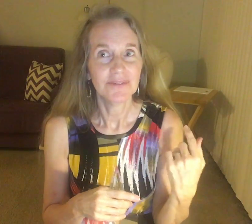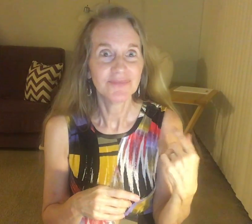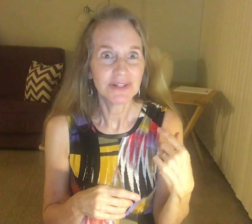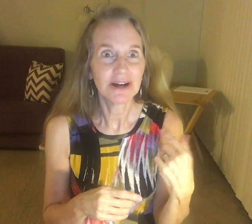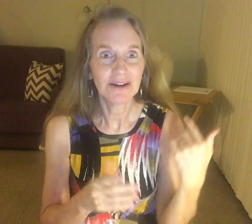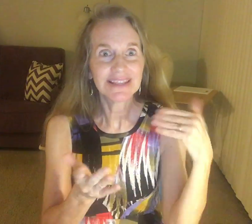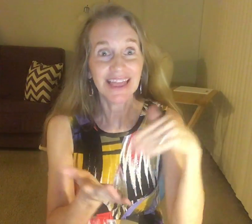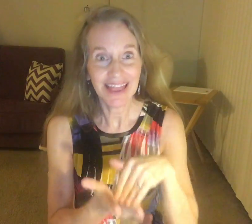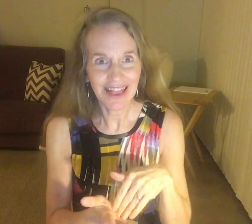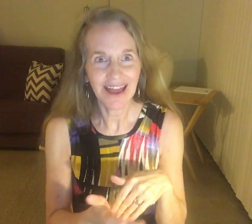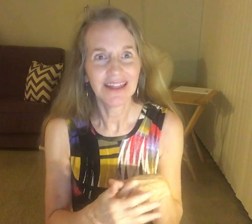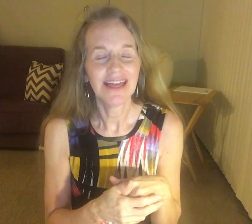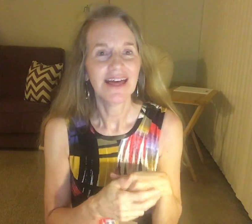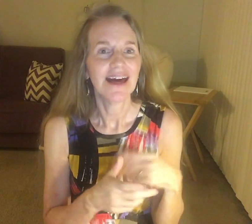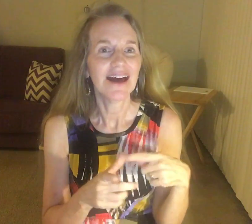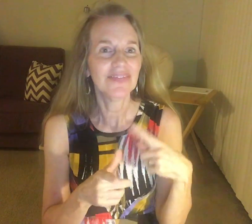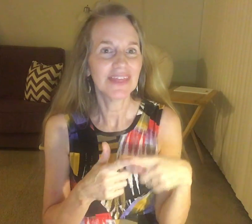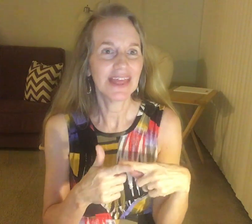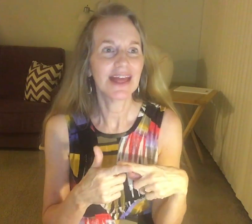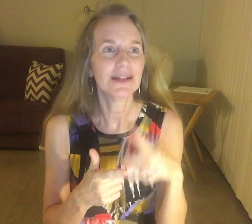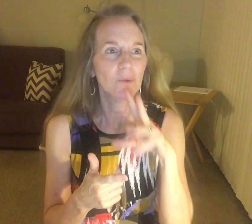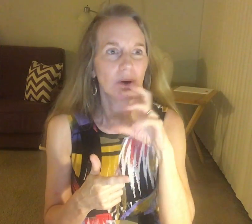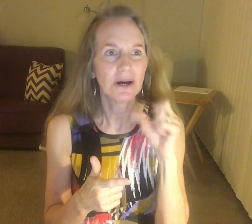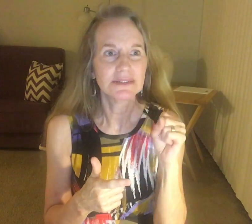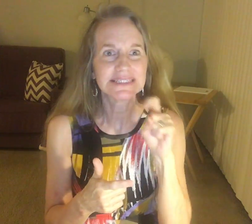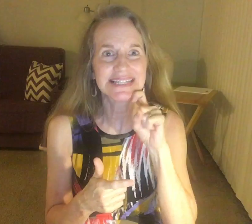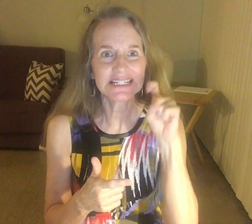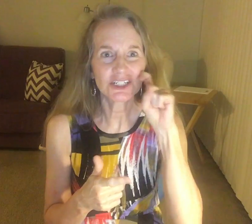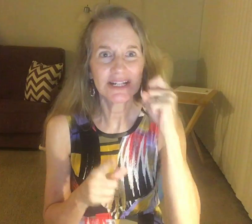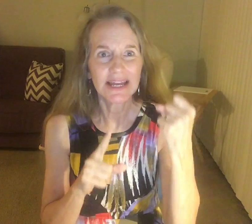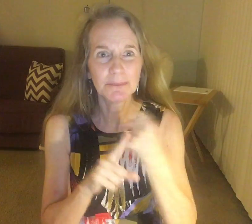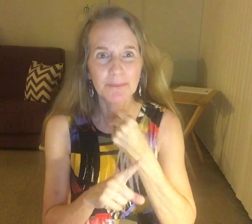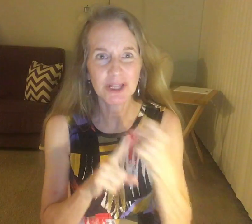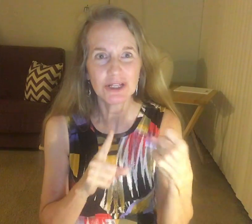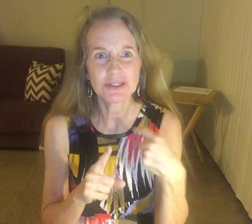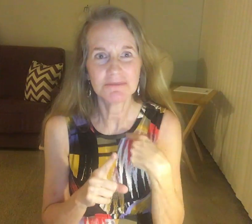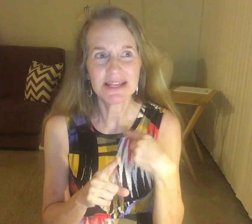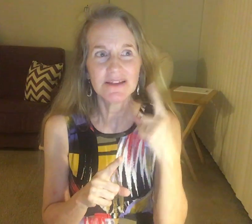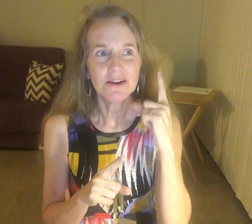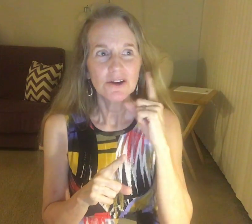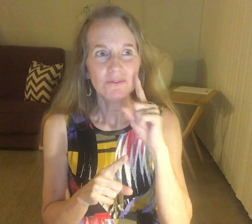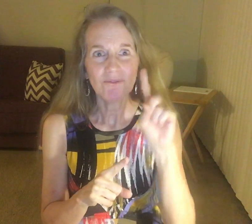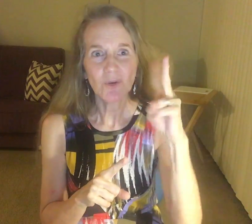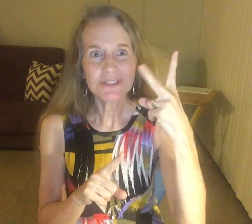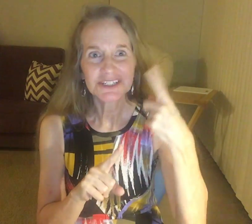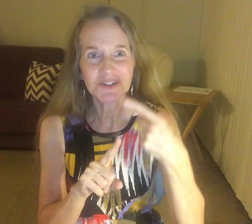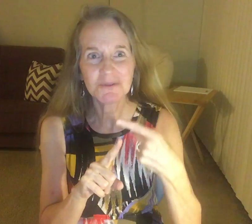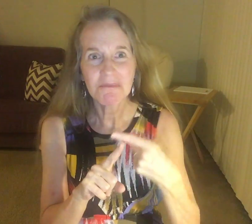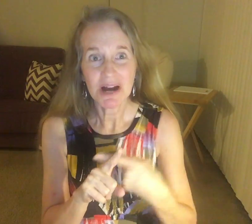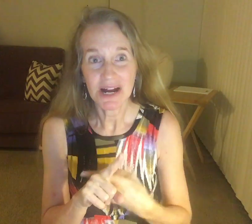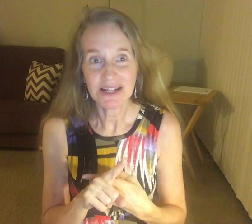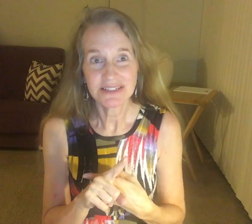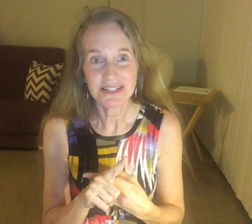You know, again, and then you are sucking and freeze me for too much.